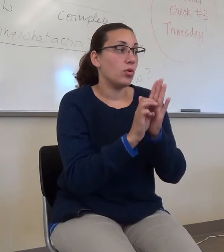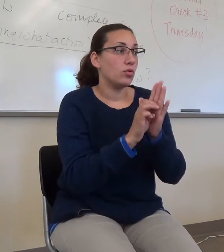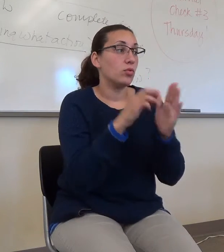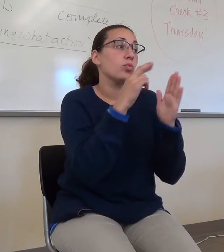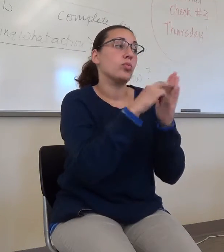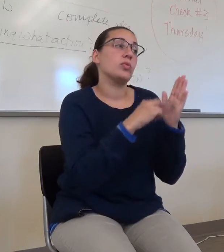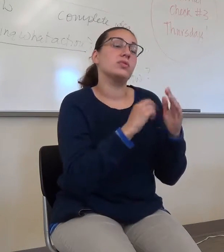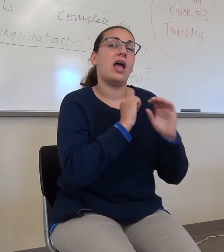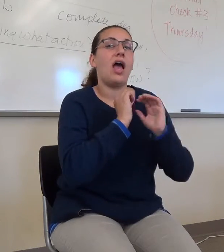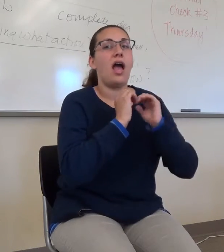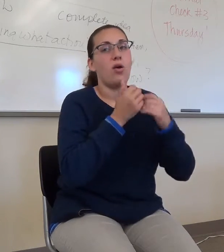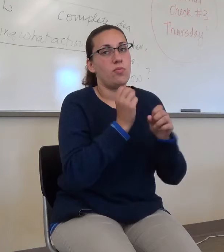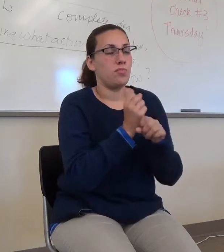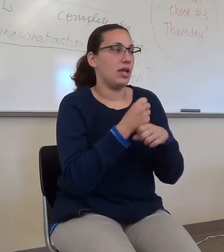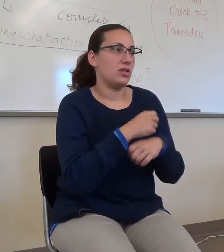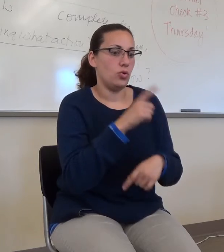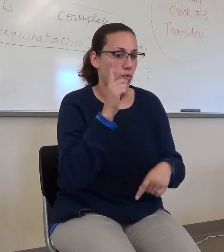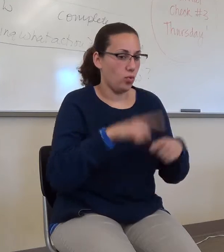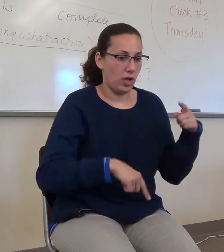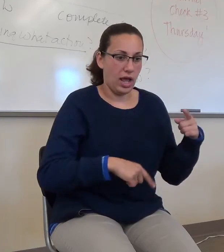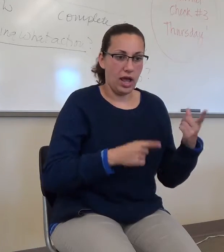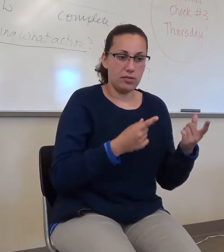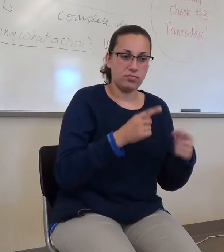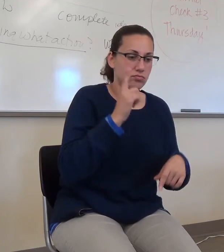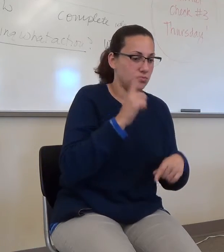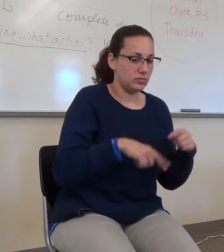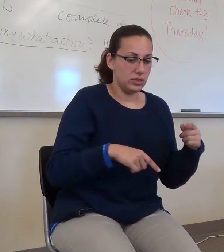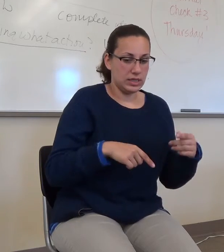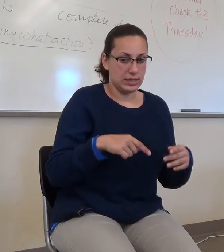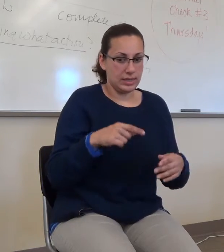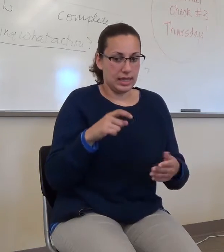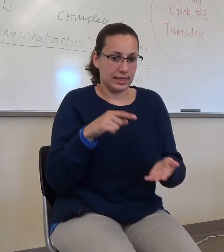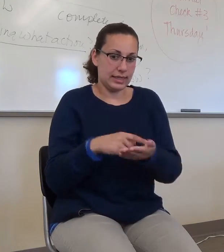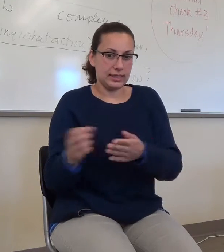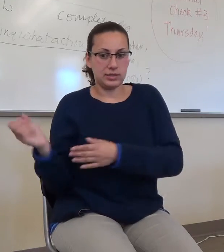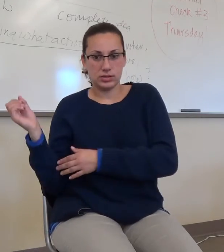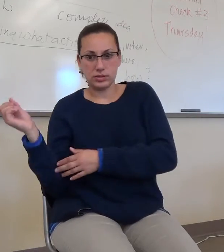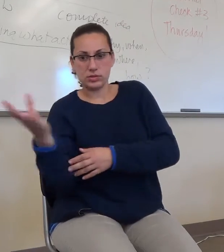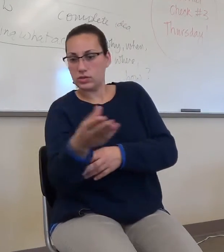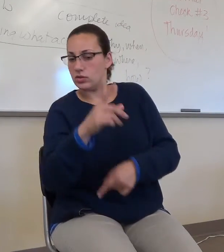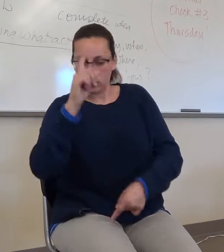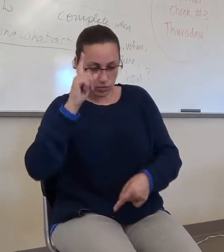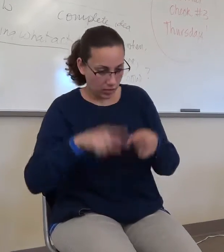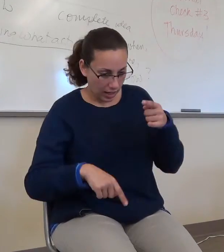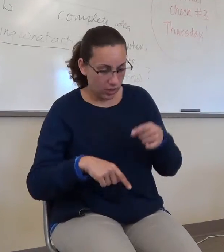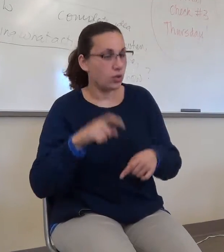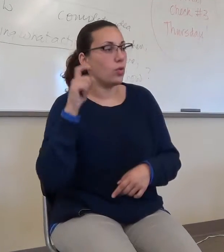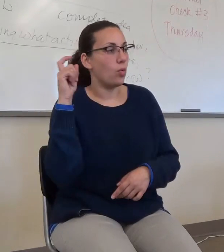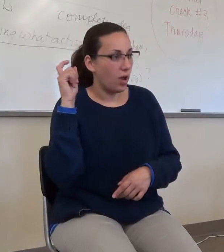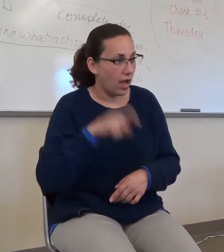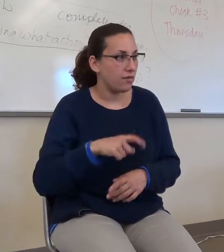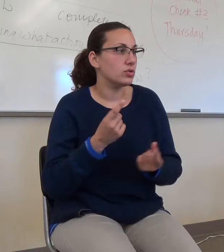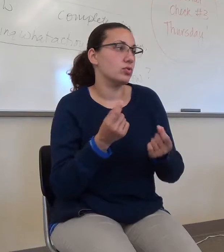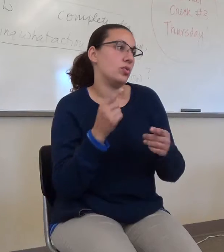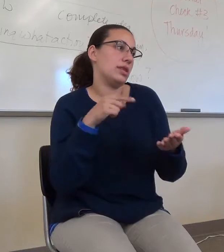You can no longer do this. You have to do this. Okay. Okay. Yeah. This,